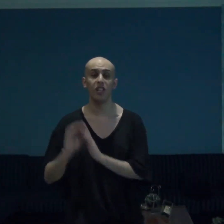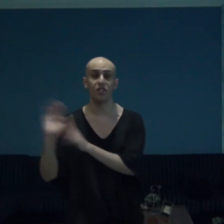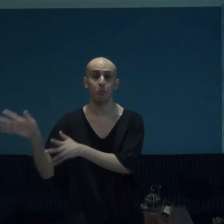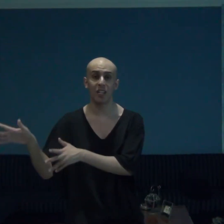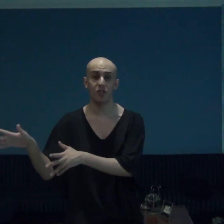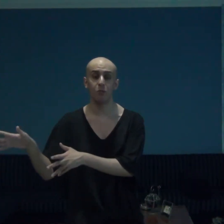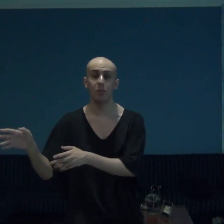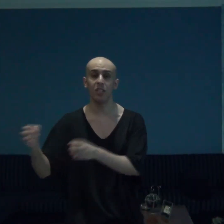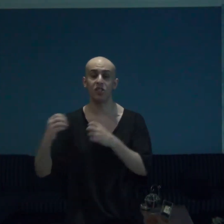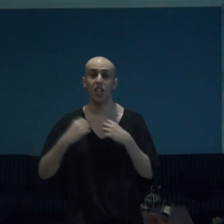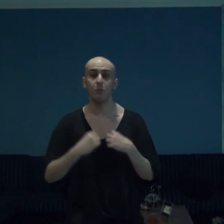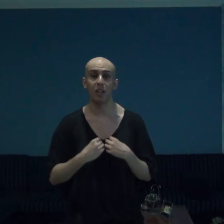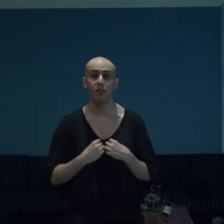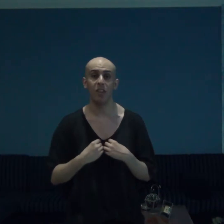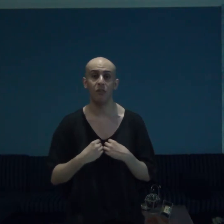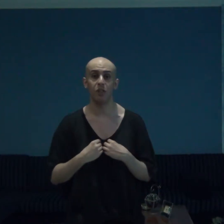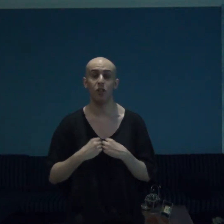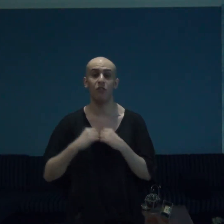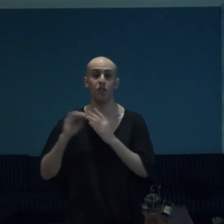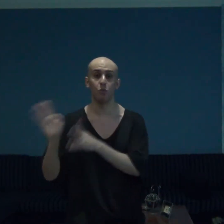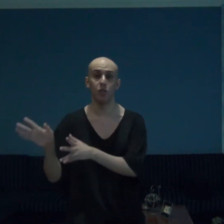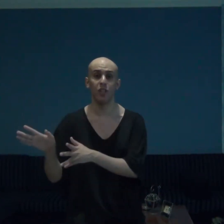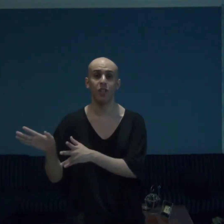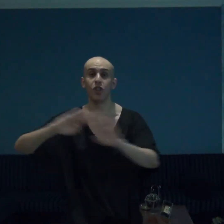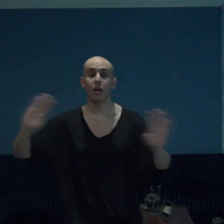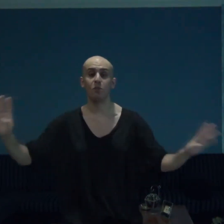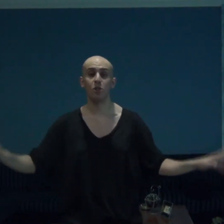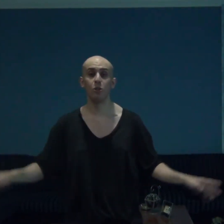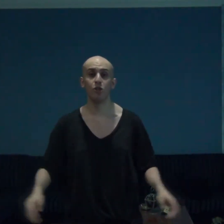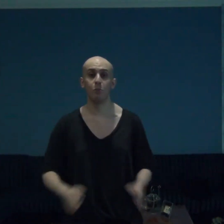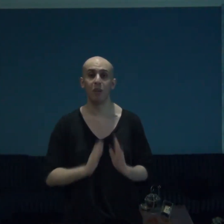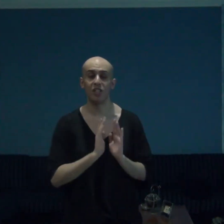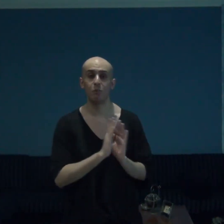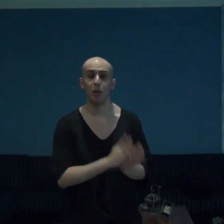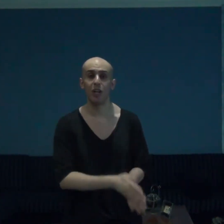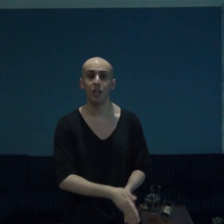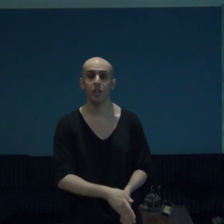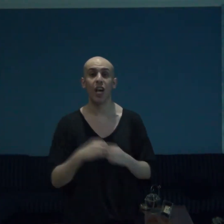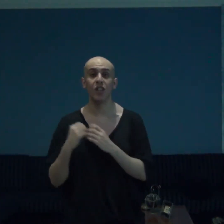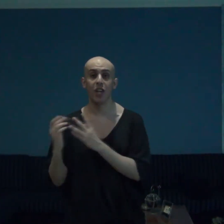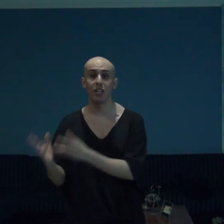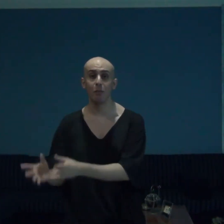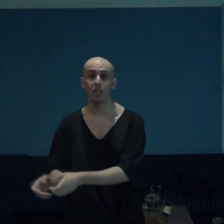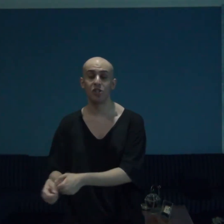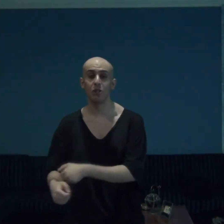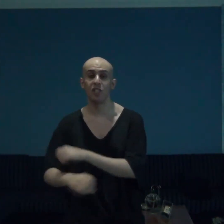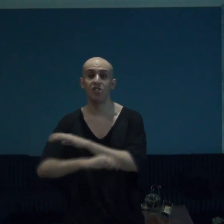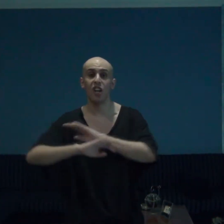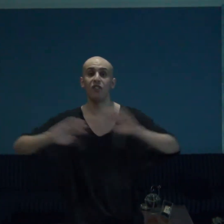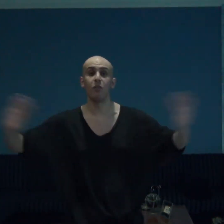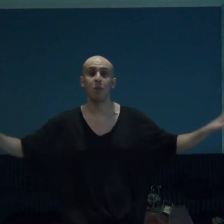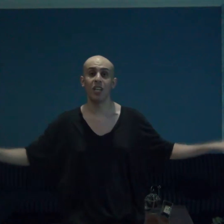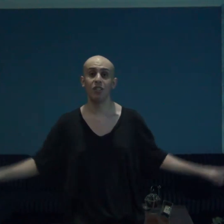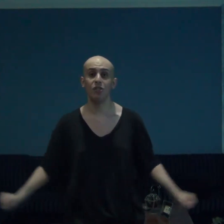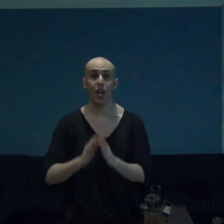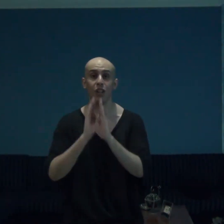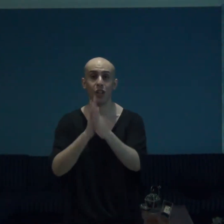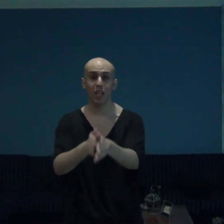his masterpiece and my favorite of his work the absolute best manga and anime series ever made and that